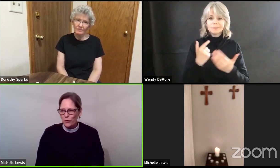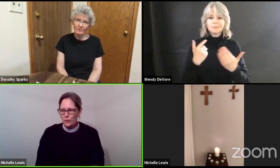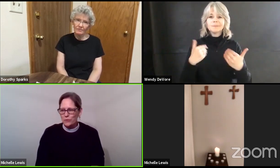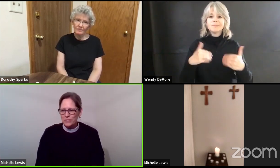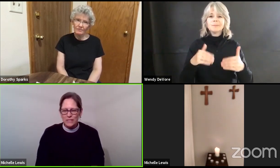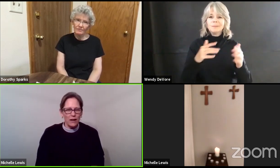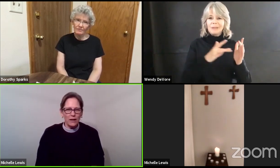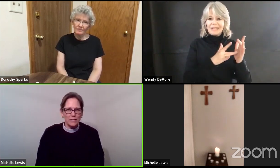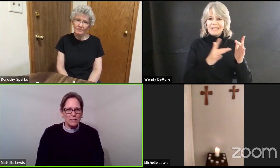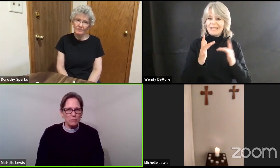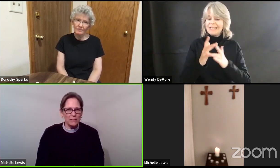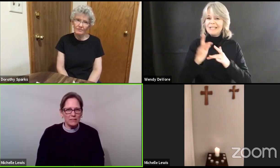unexpectedly